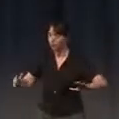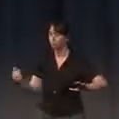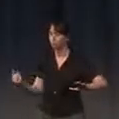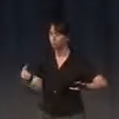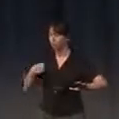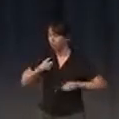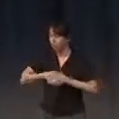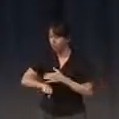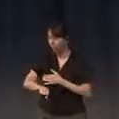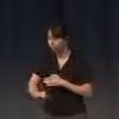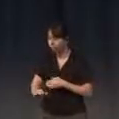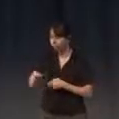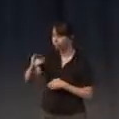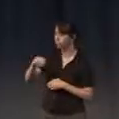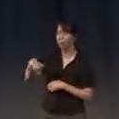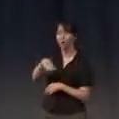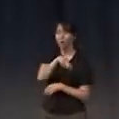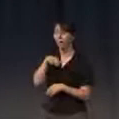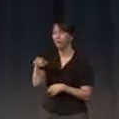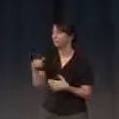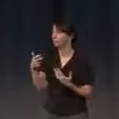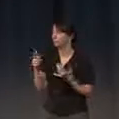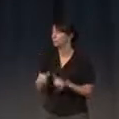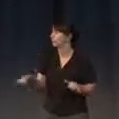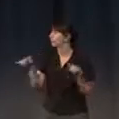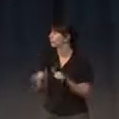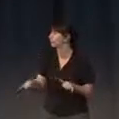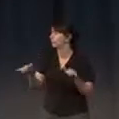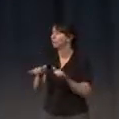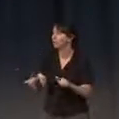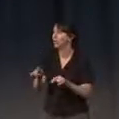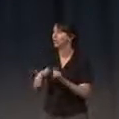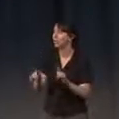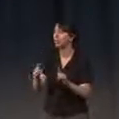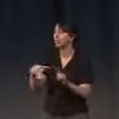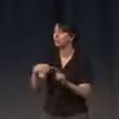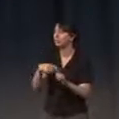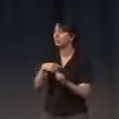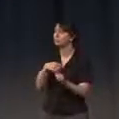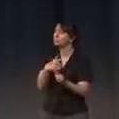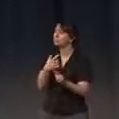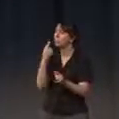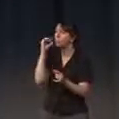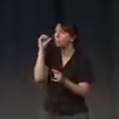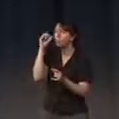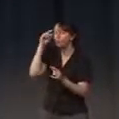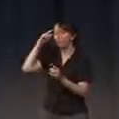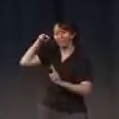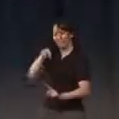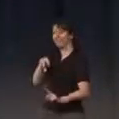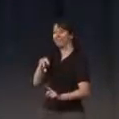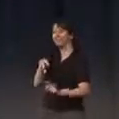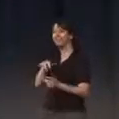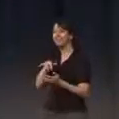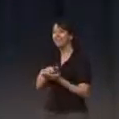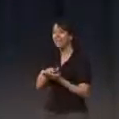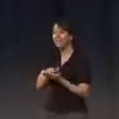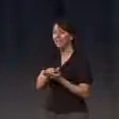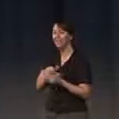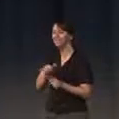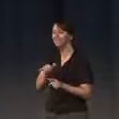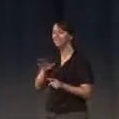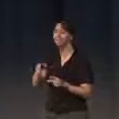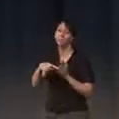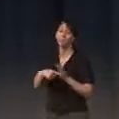is something which do not perform in this way. You know, let's say when you are in a